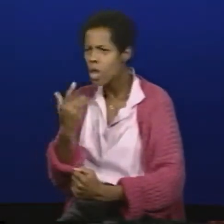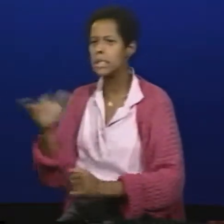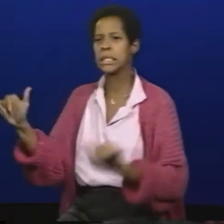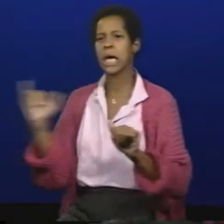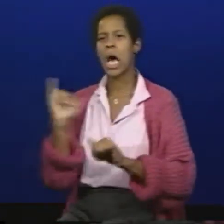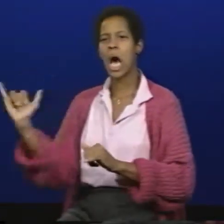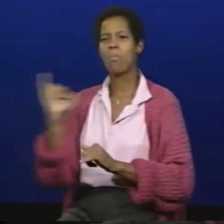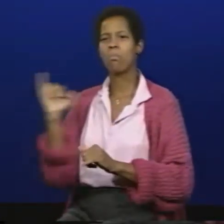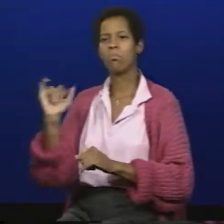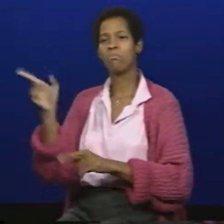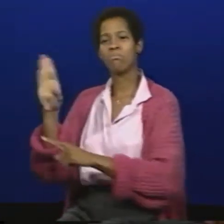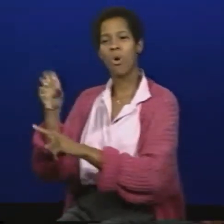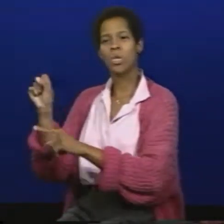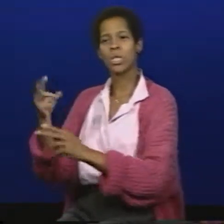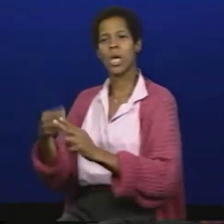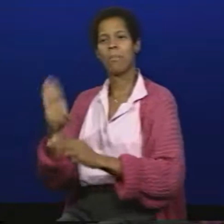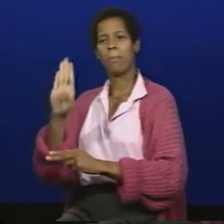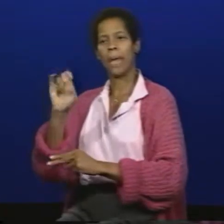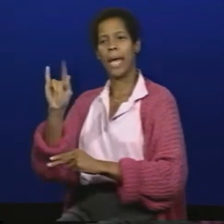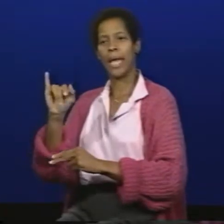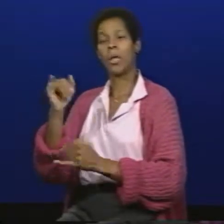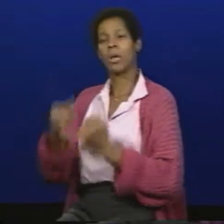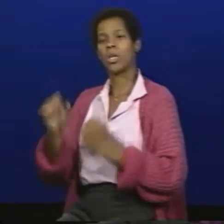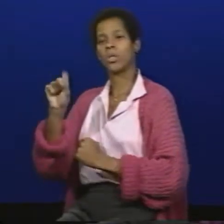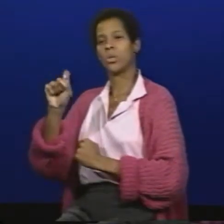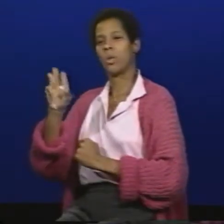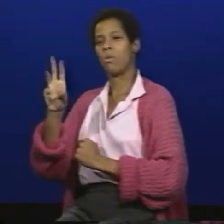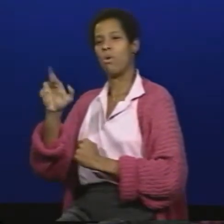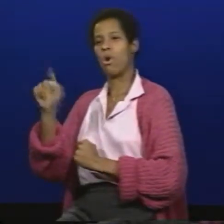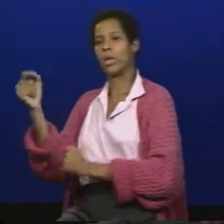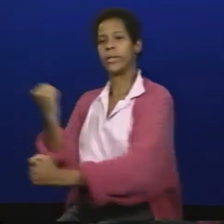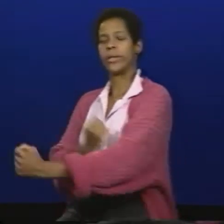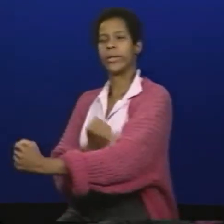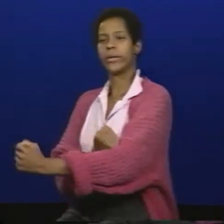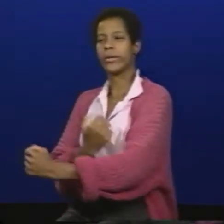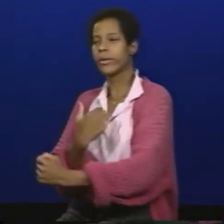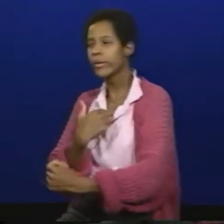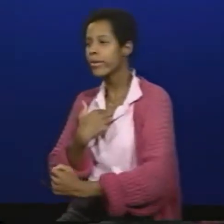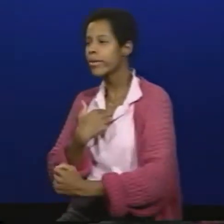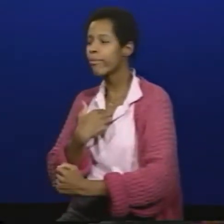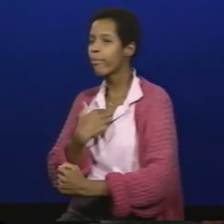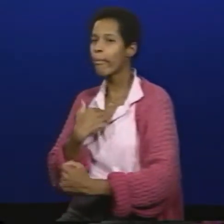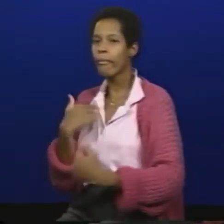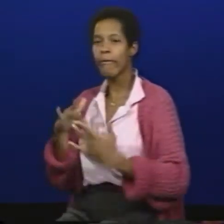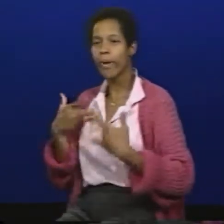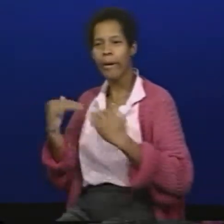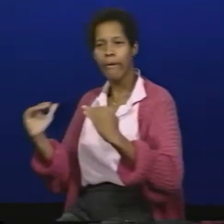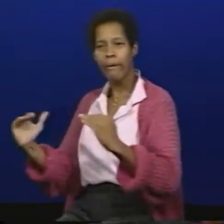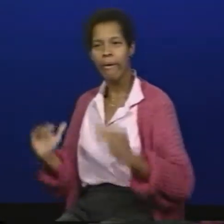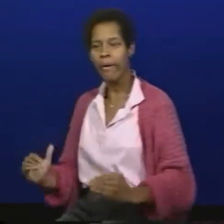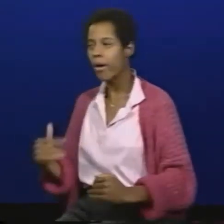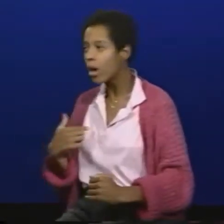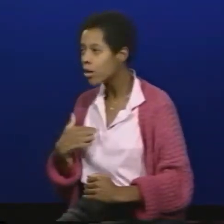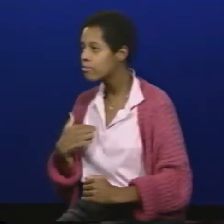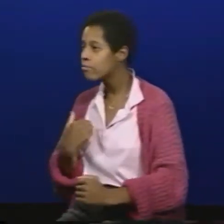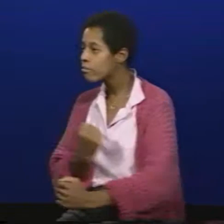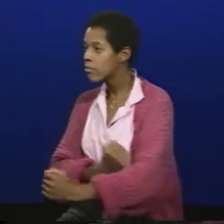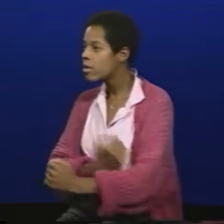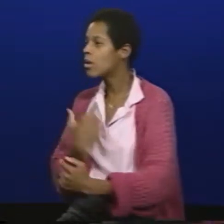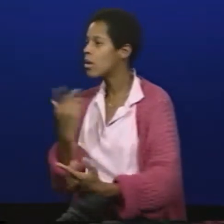also was the same sign that belonged to my boss and her name was Betty and her last